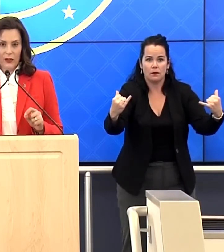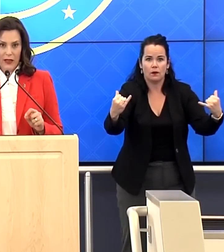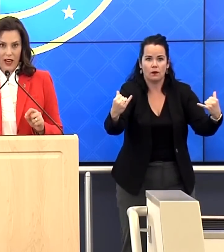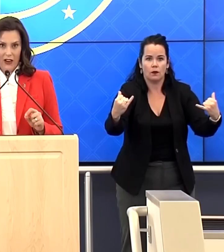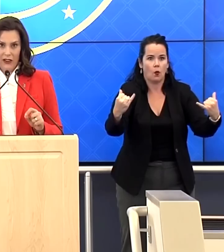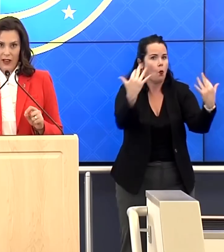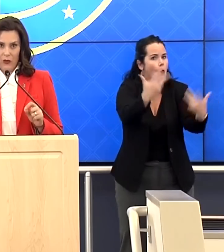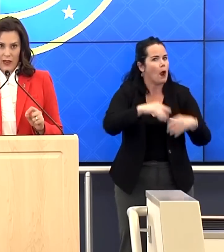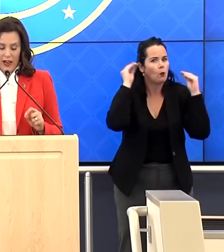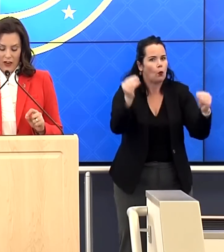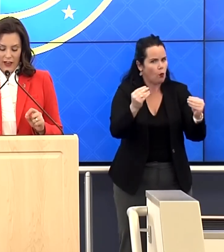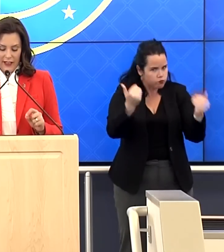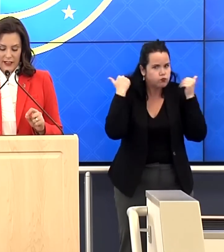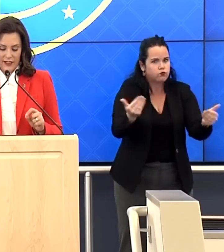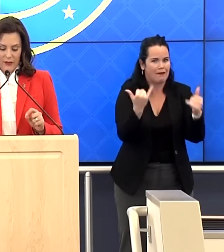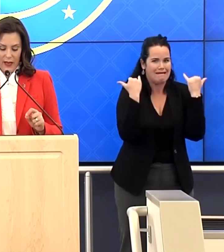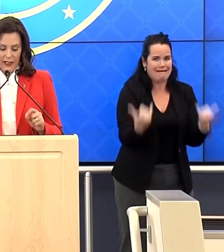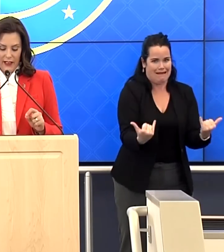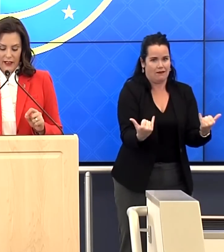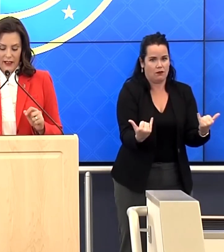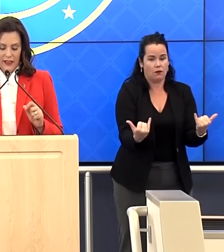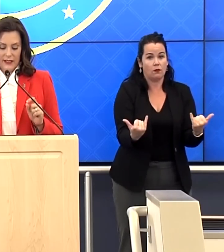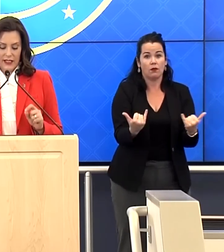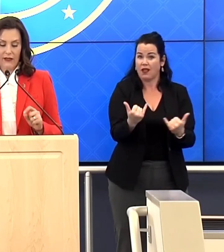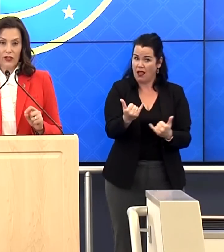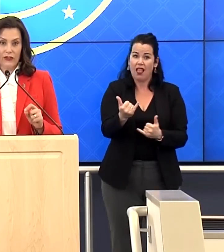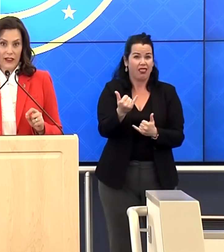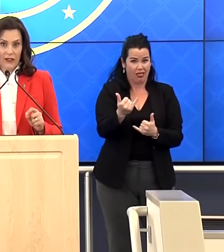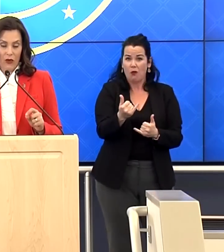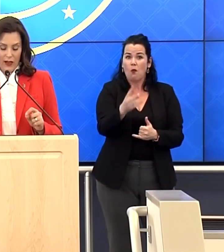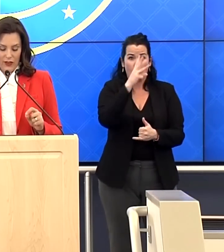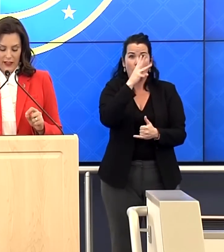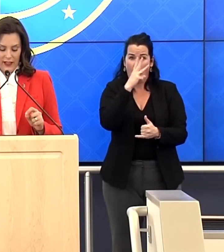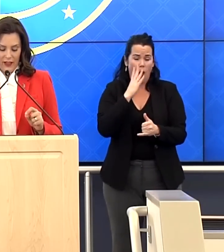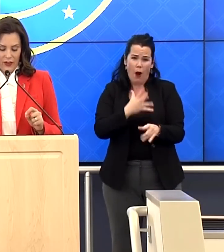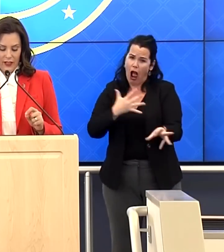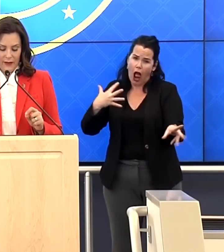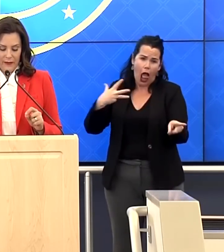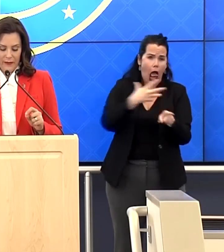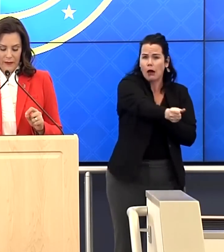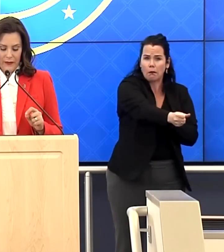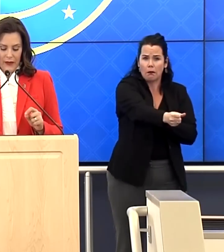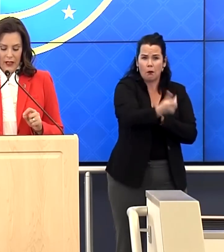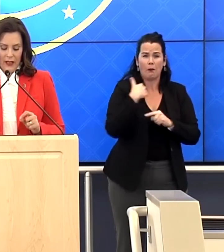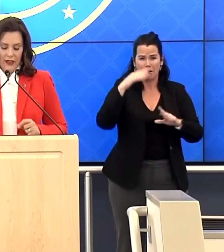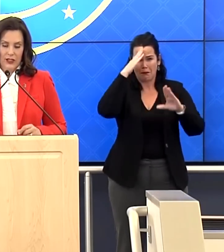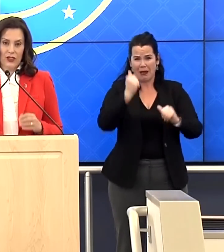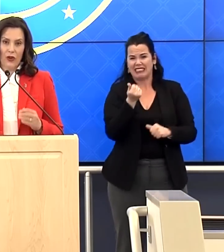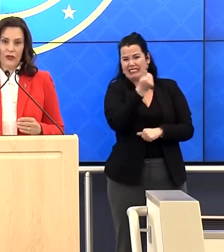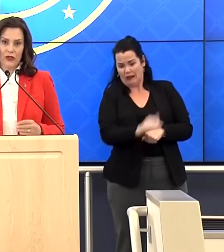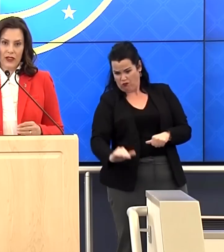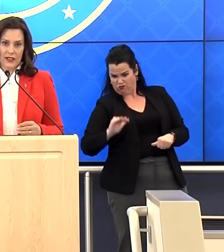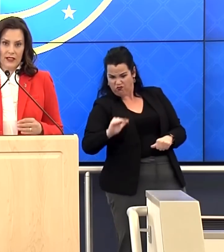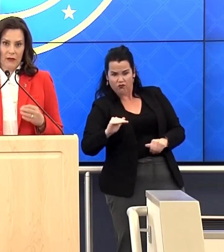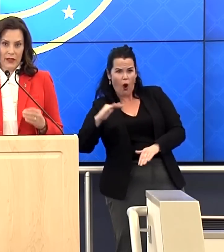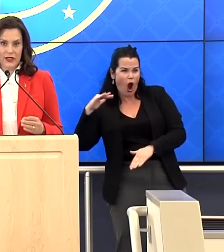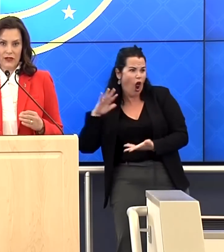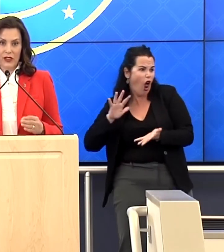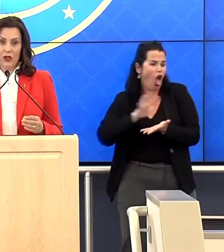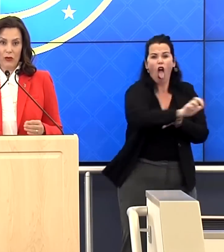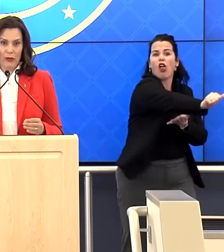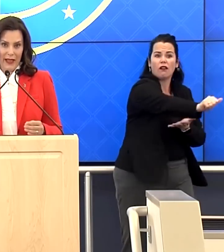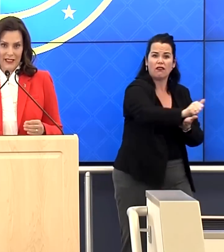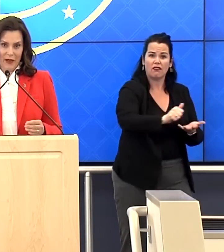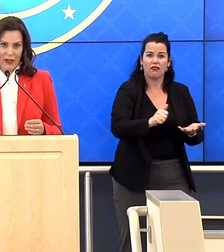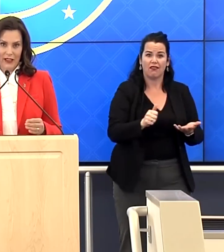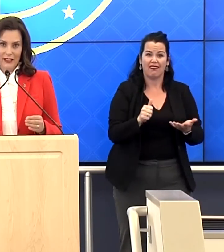is going to be hard and we are anticipating several feet of water in the area. To go through this in the midst